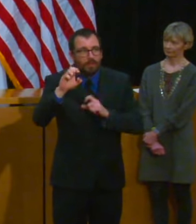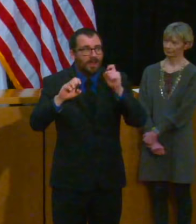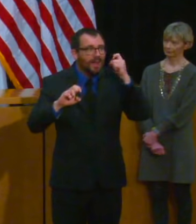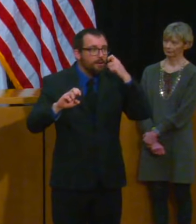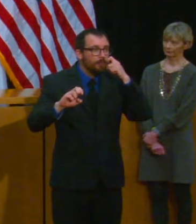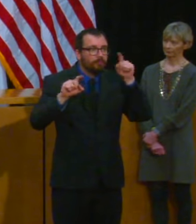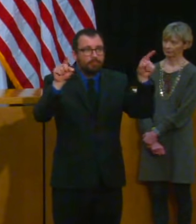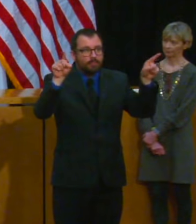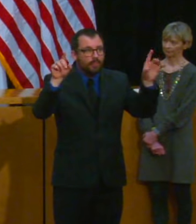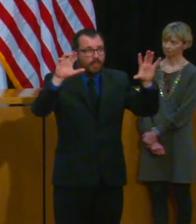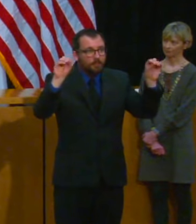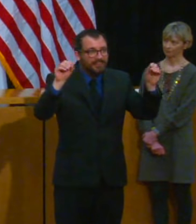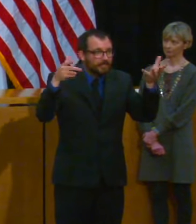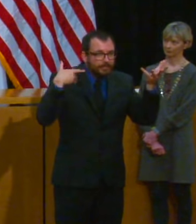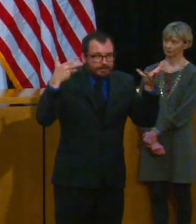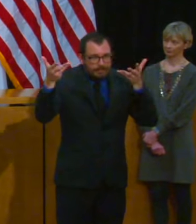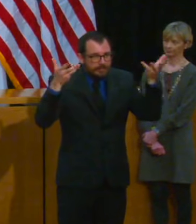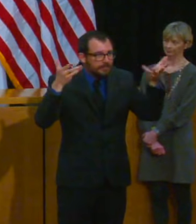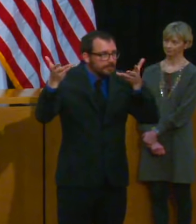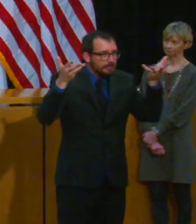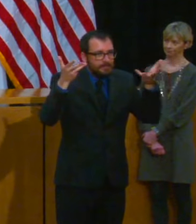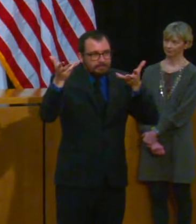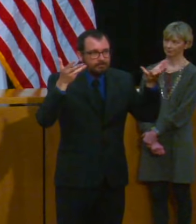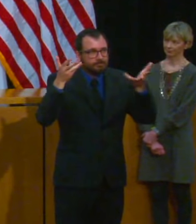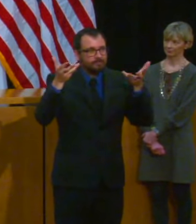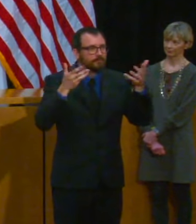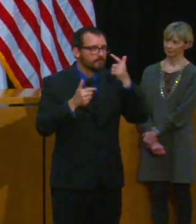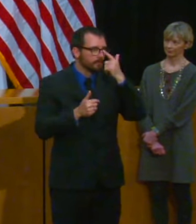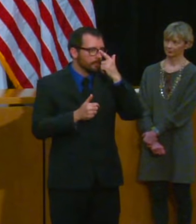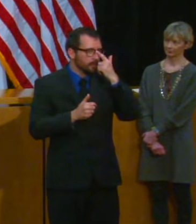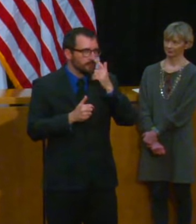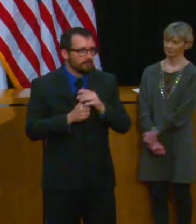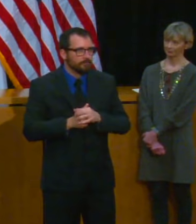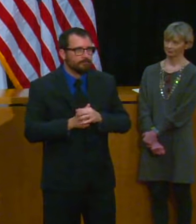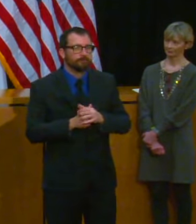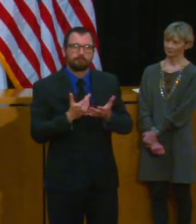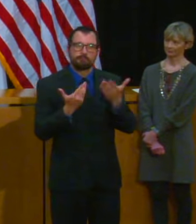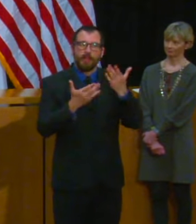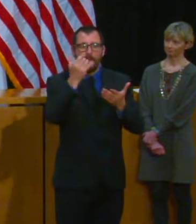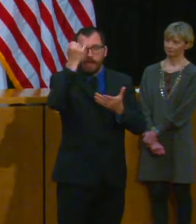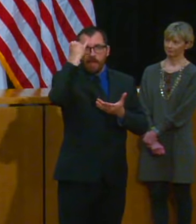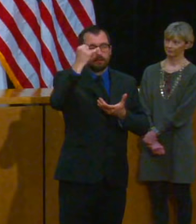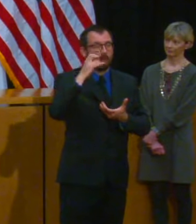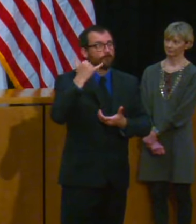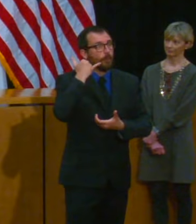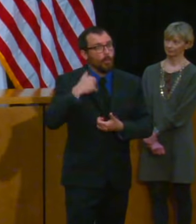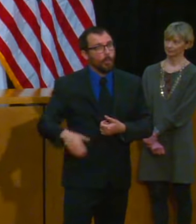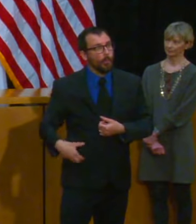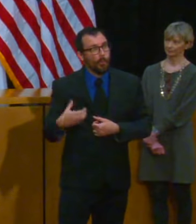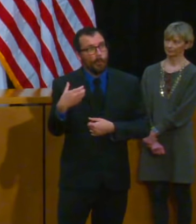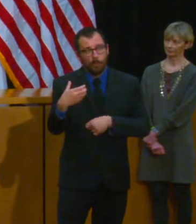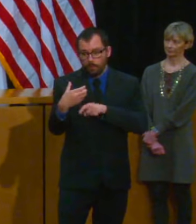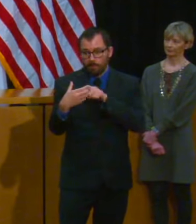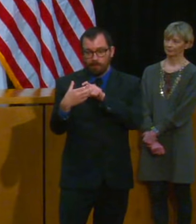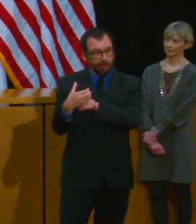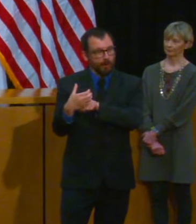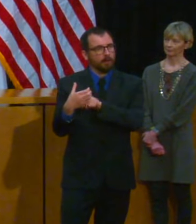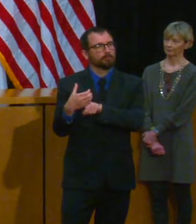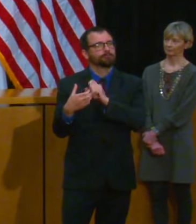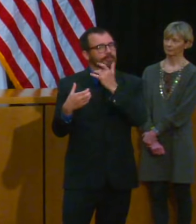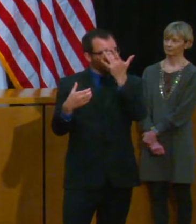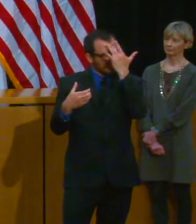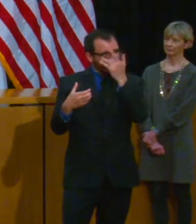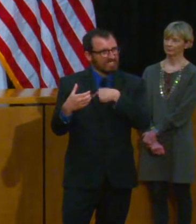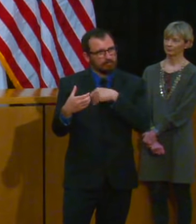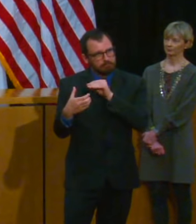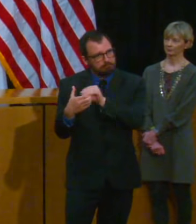does pinging phones which obviously when Bluetooth is on in particular tells people where